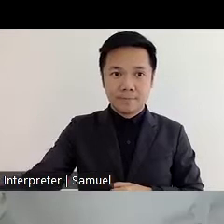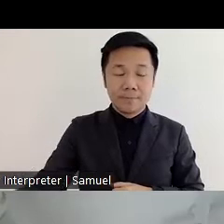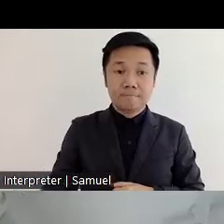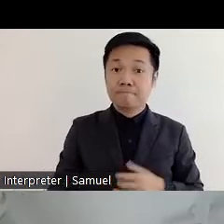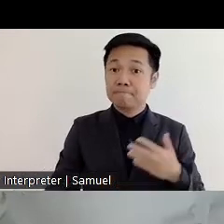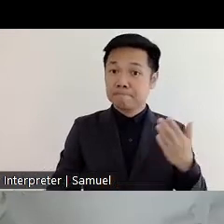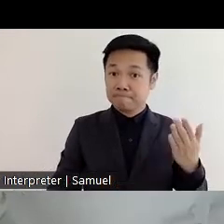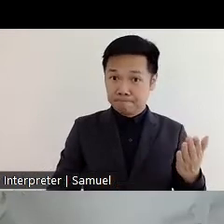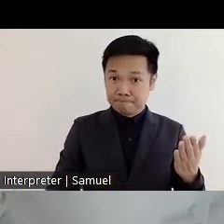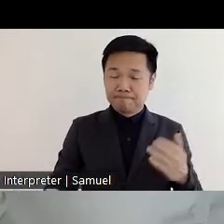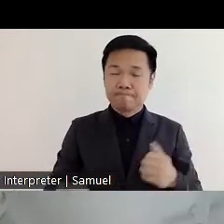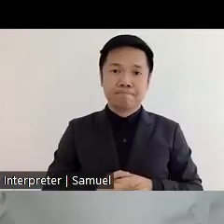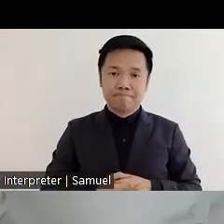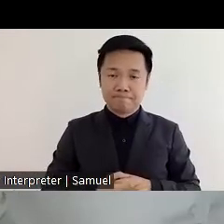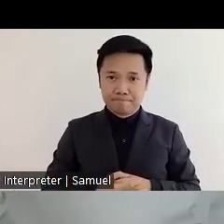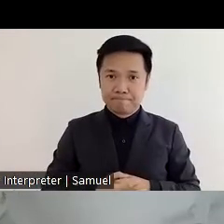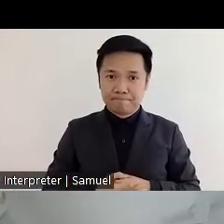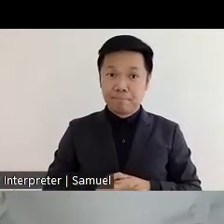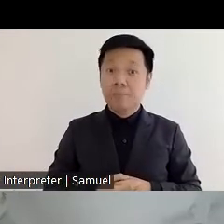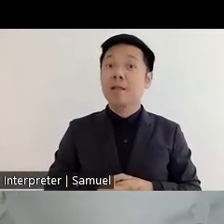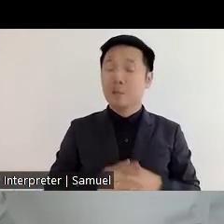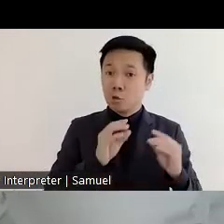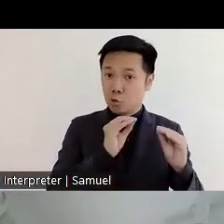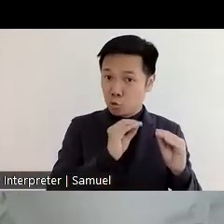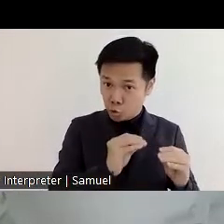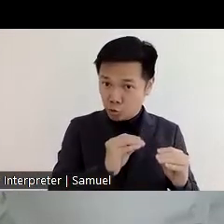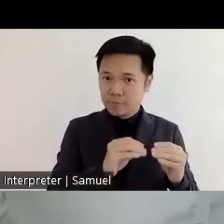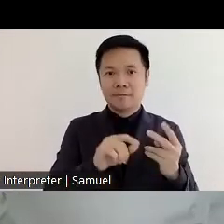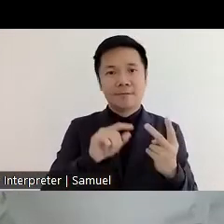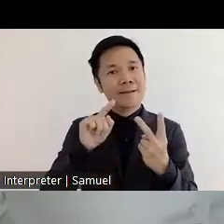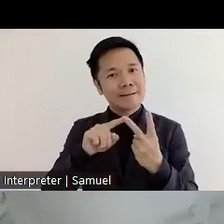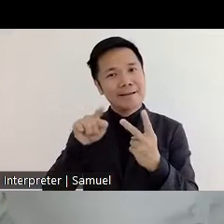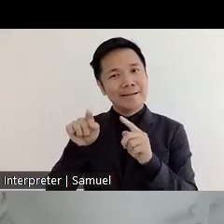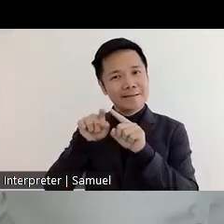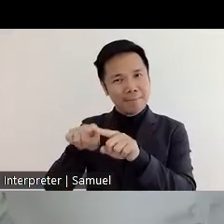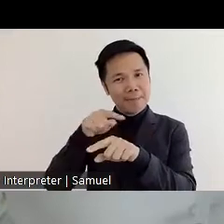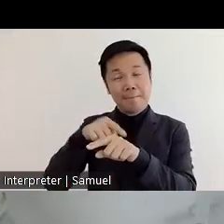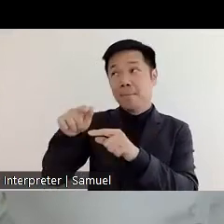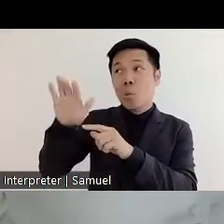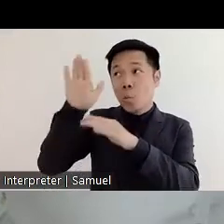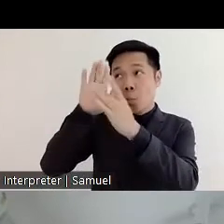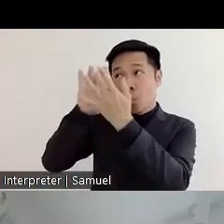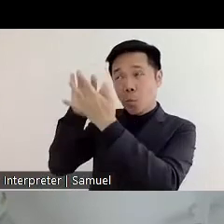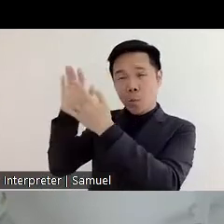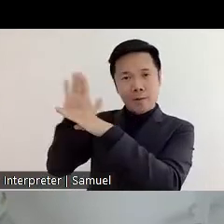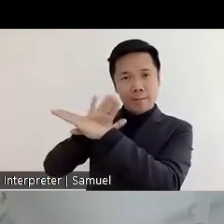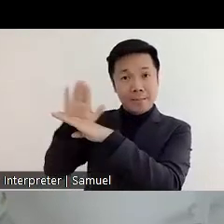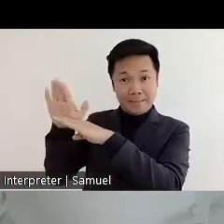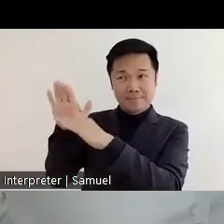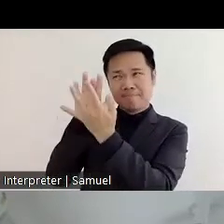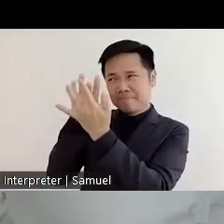Simultaneously what we do is we work with about 900 companies now where we um where we